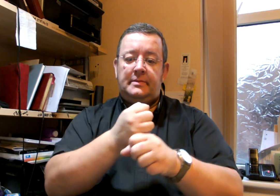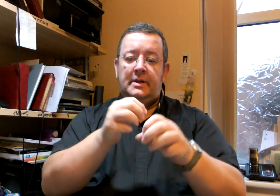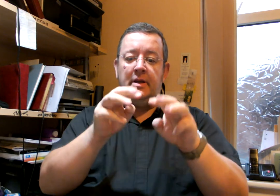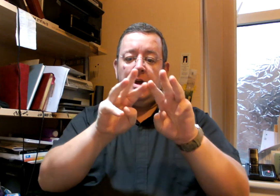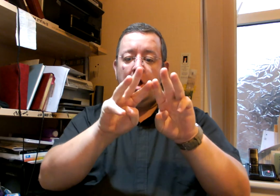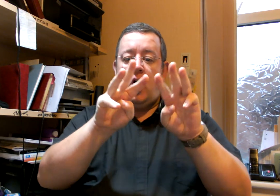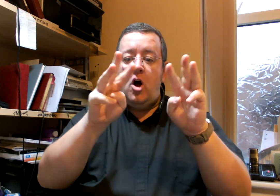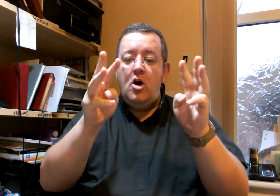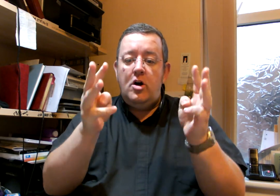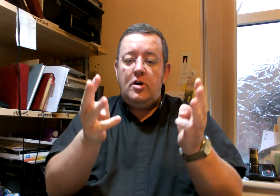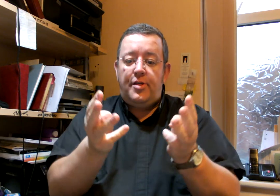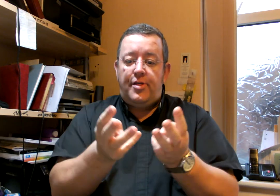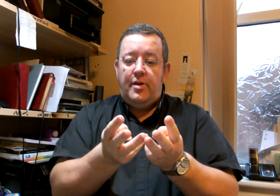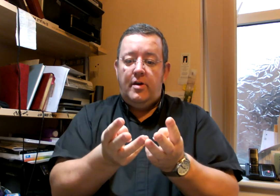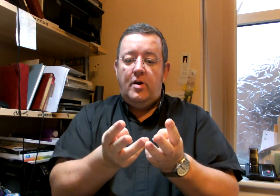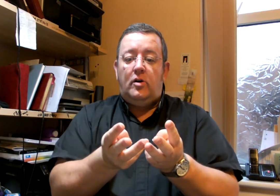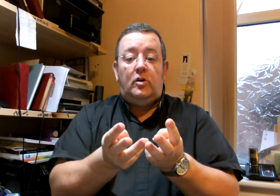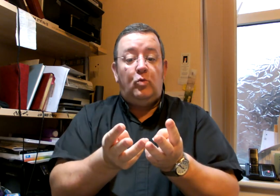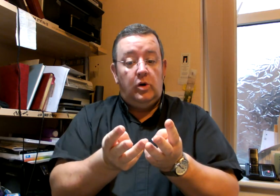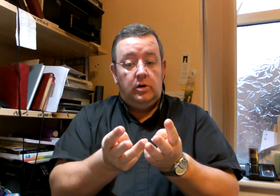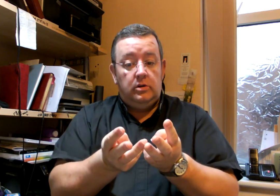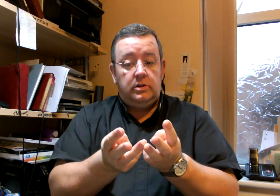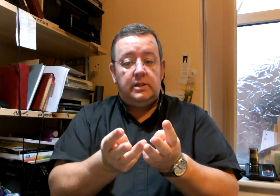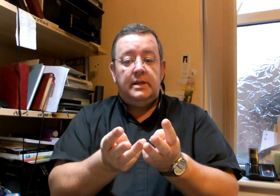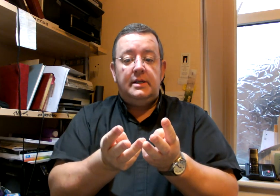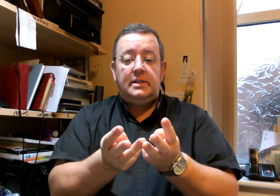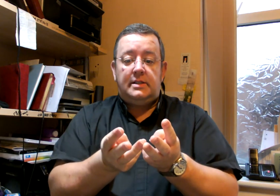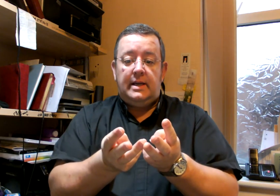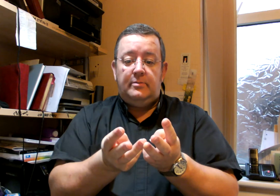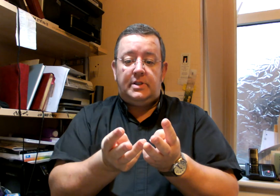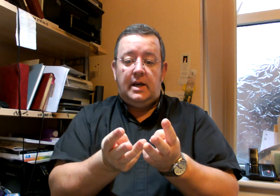Earth. Or world. It's the same sign.